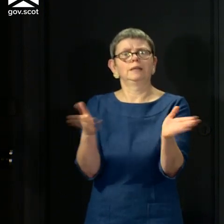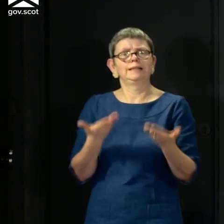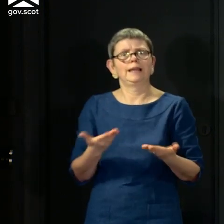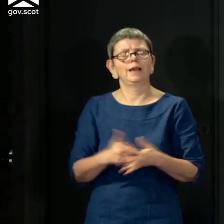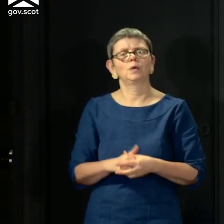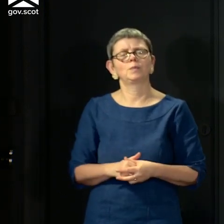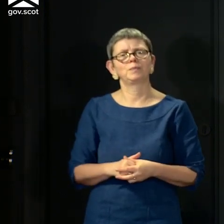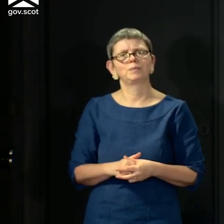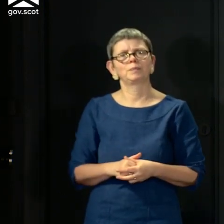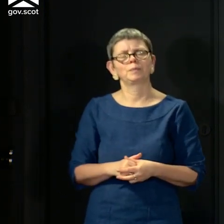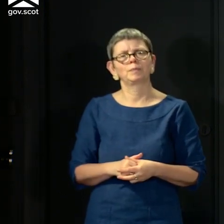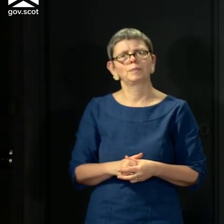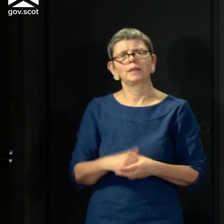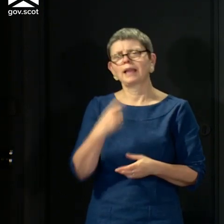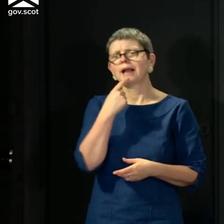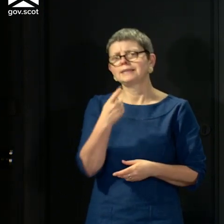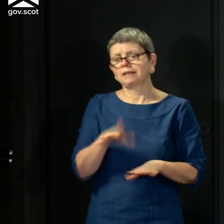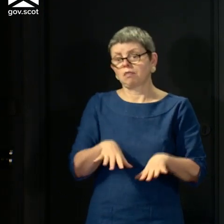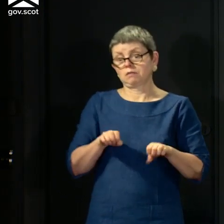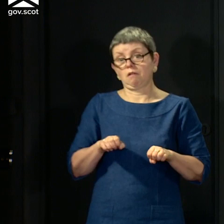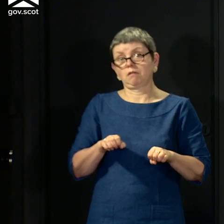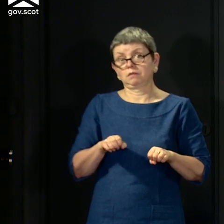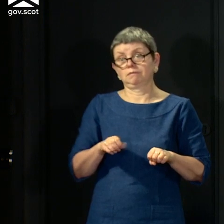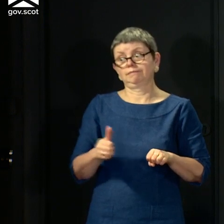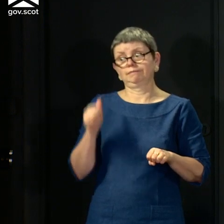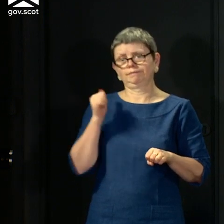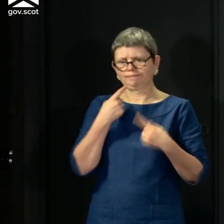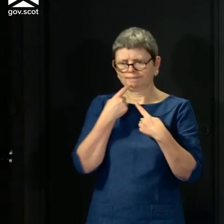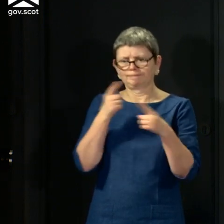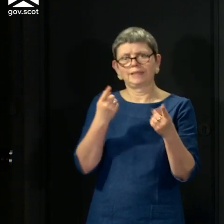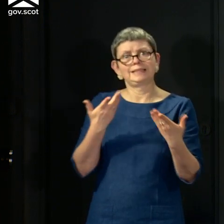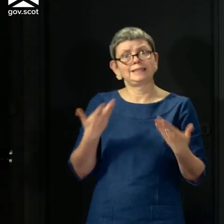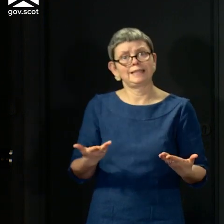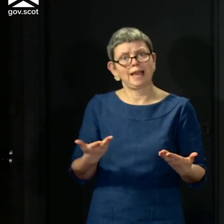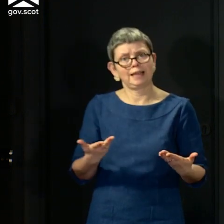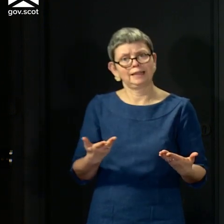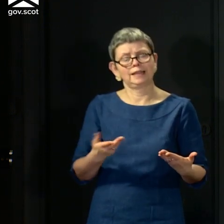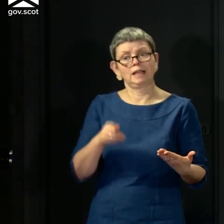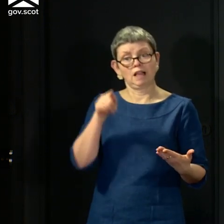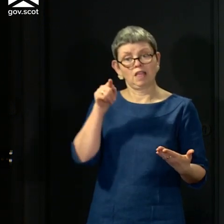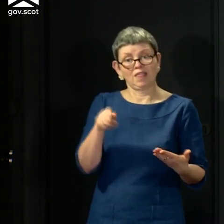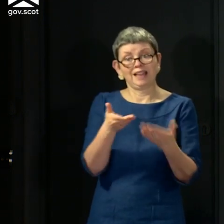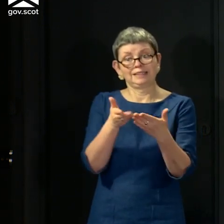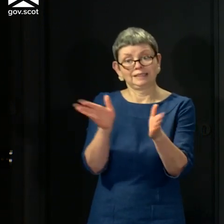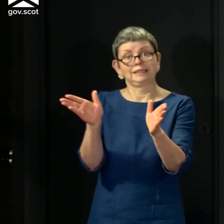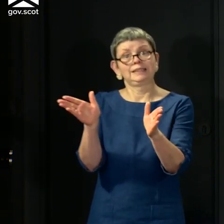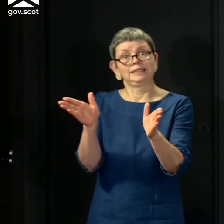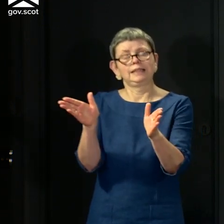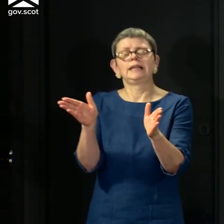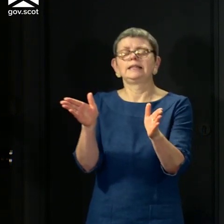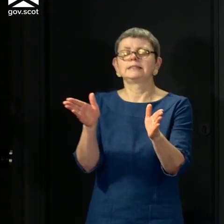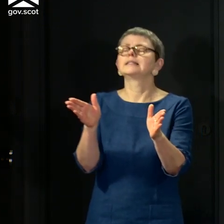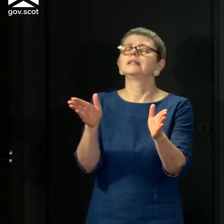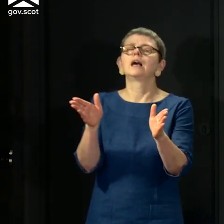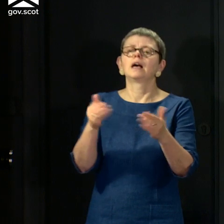the outset, this expansion of testing that I've set out today is separate and distinct from our move to